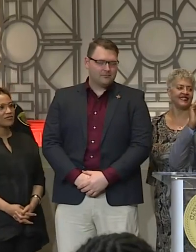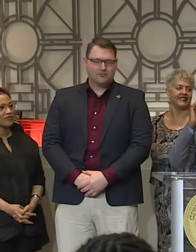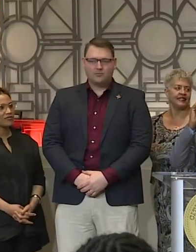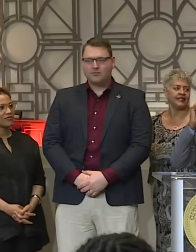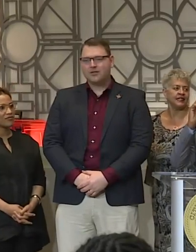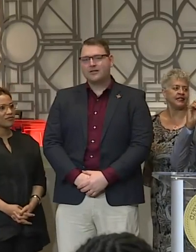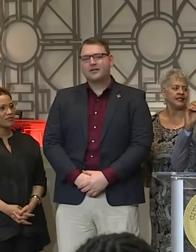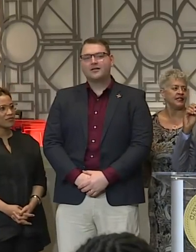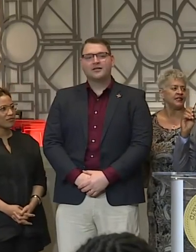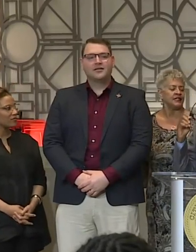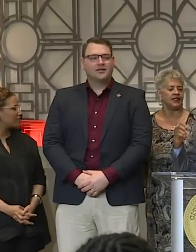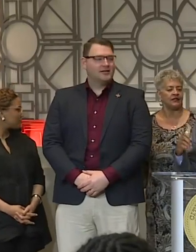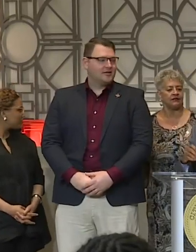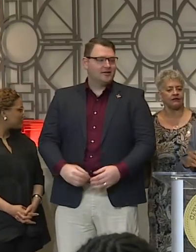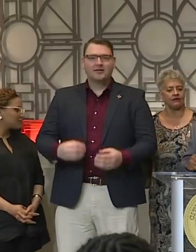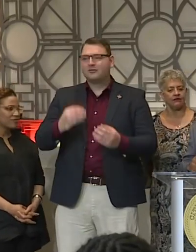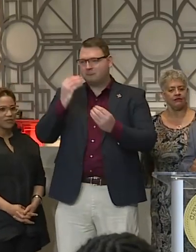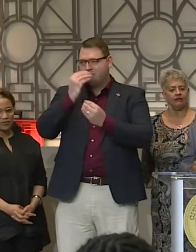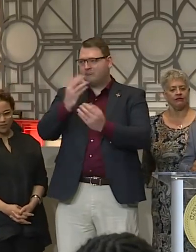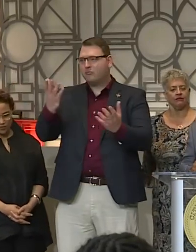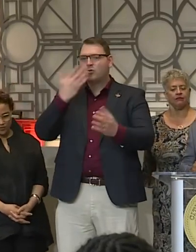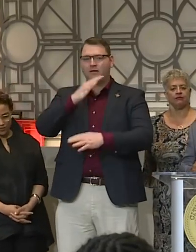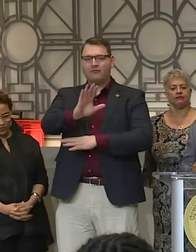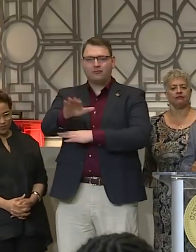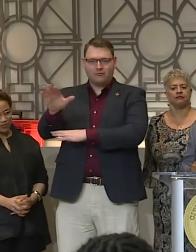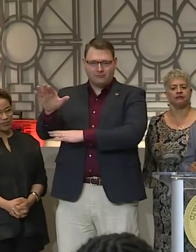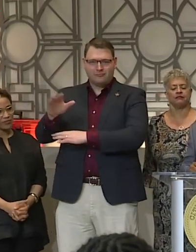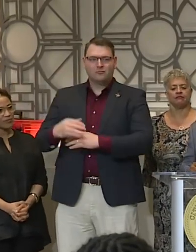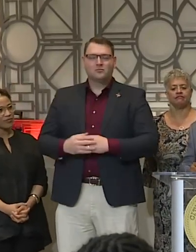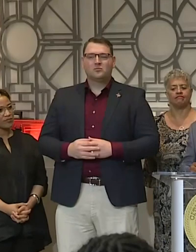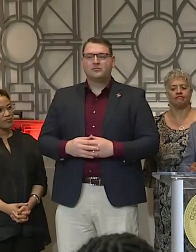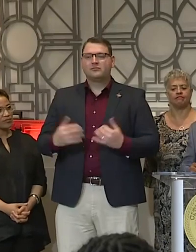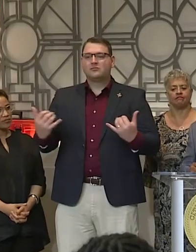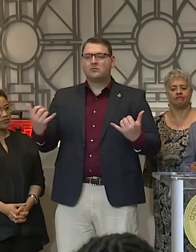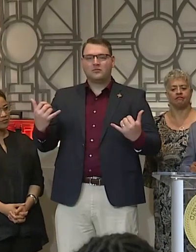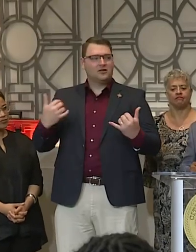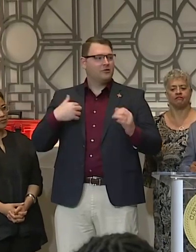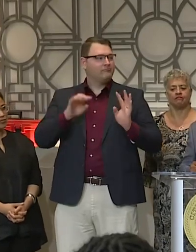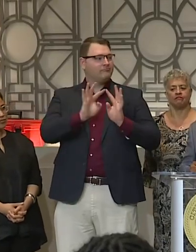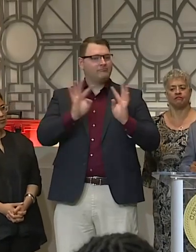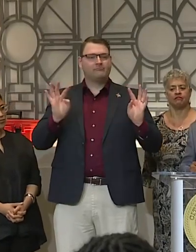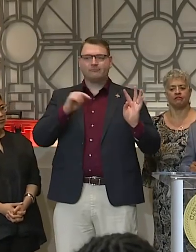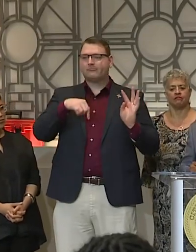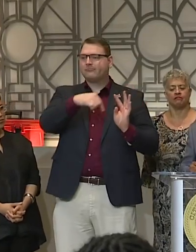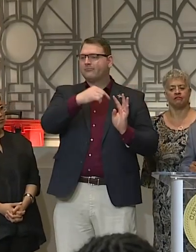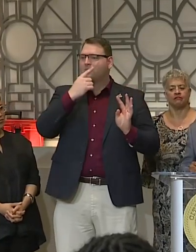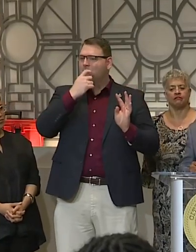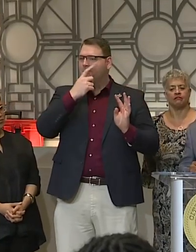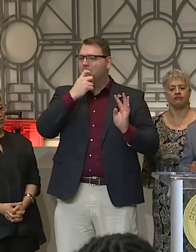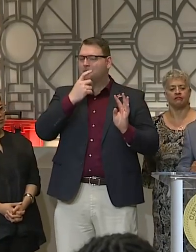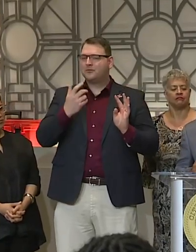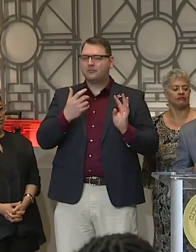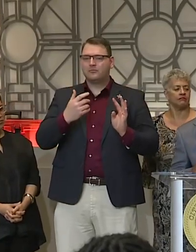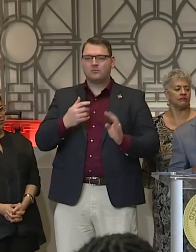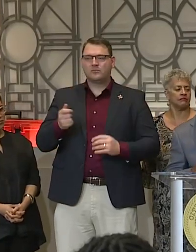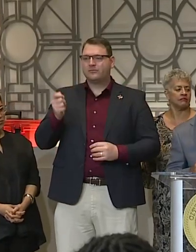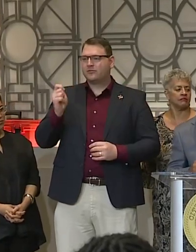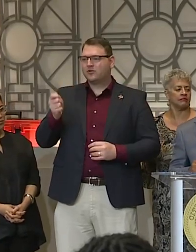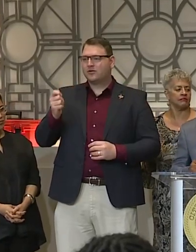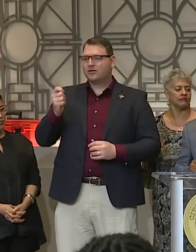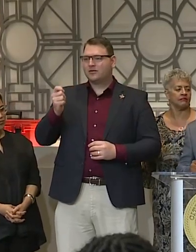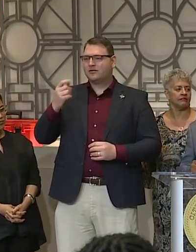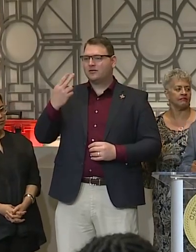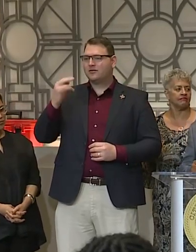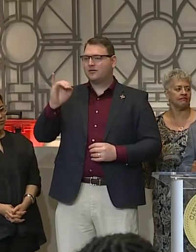Let me say good afternoon. And I'm standing with County Judge Lena Hidalgo,